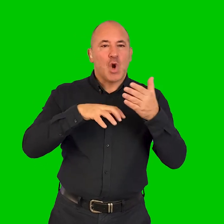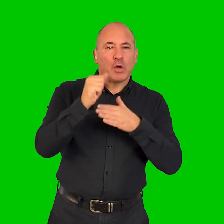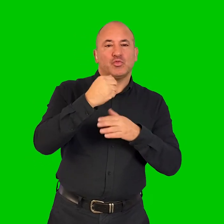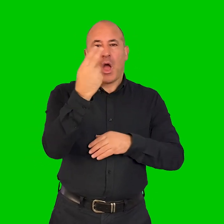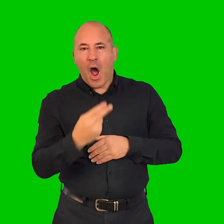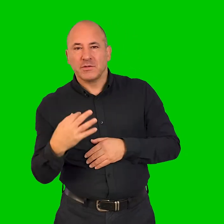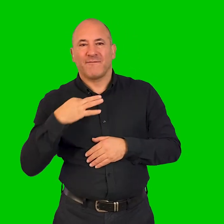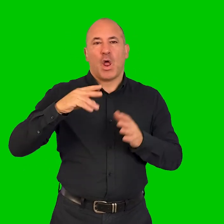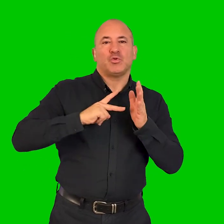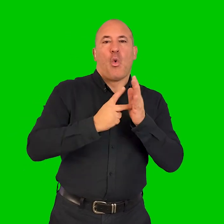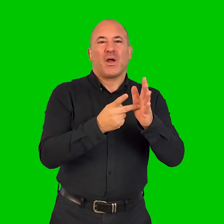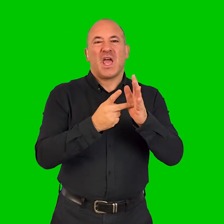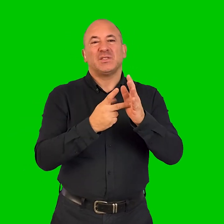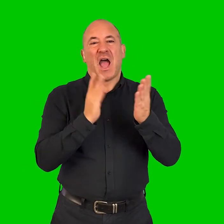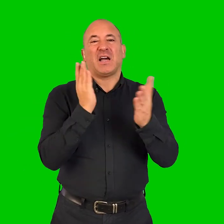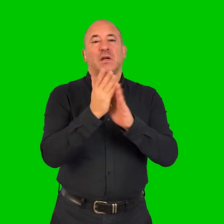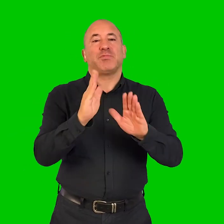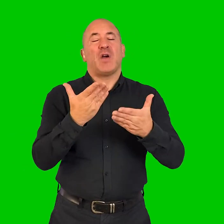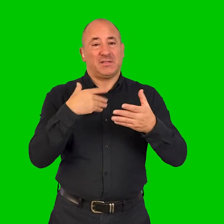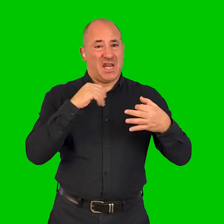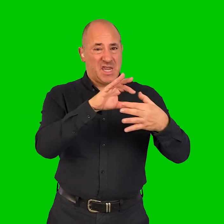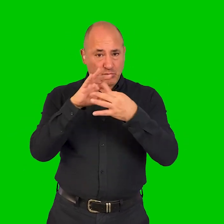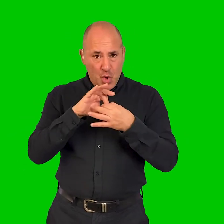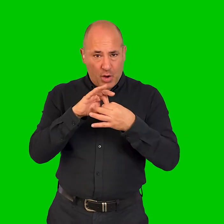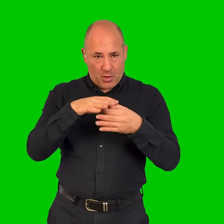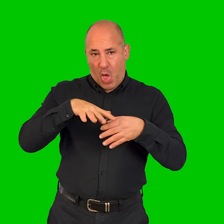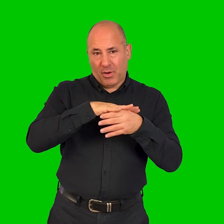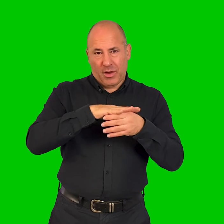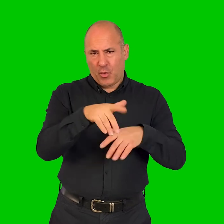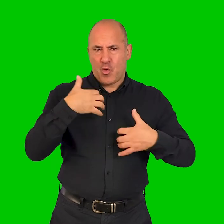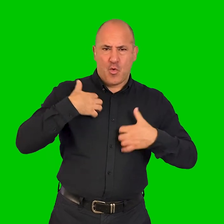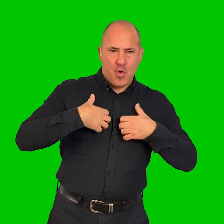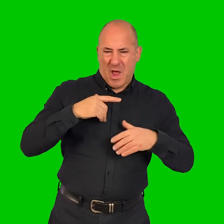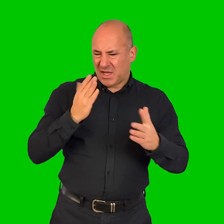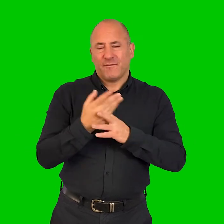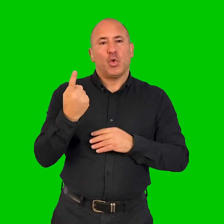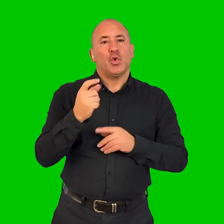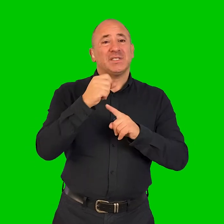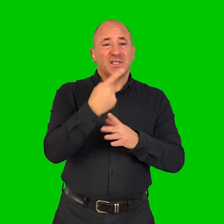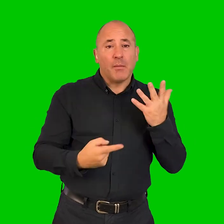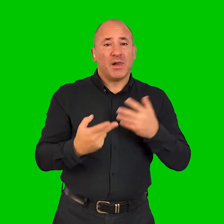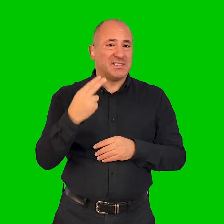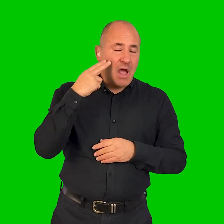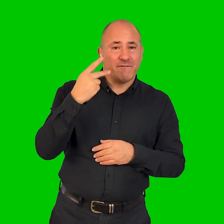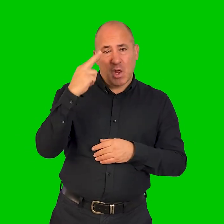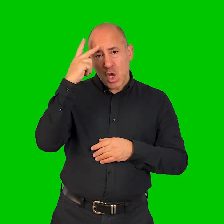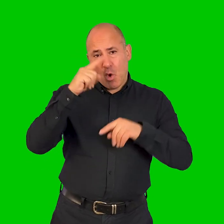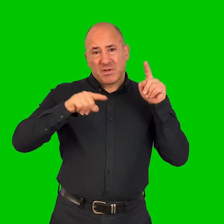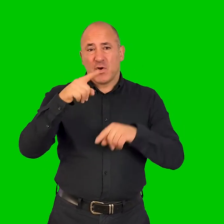cultural, arts, voluntary organisations and access providers in the local area with interests of ensuring access for disabled, deaf and neurodiverse